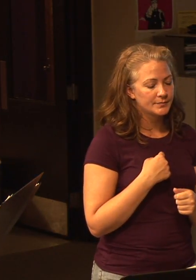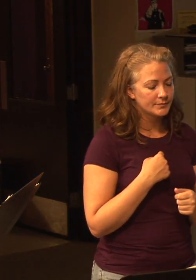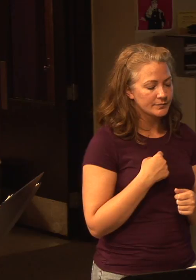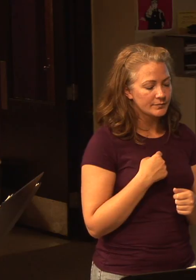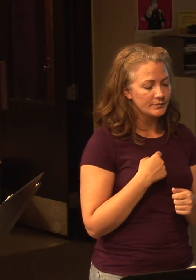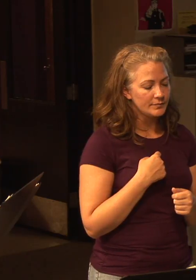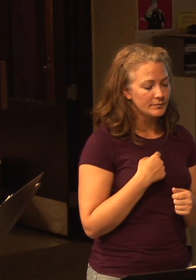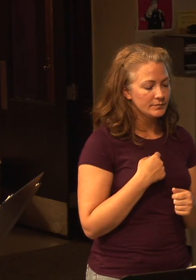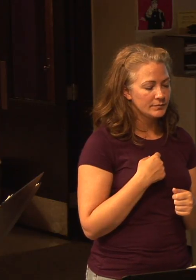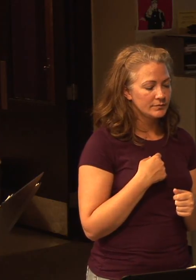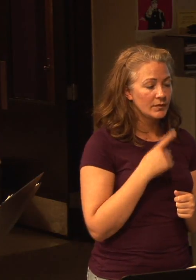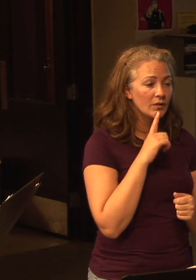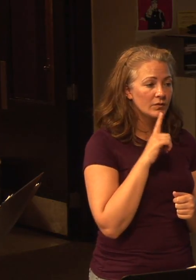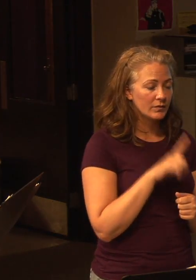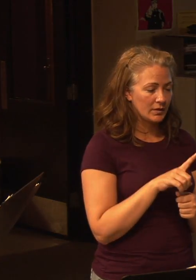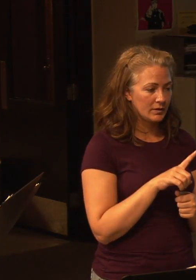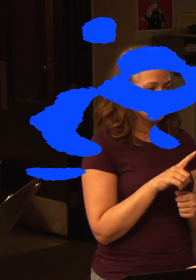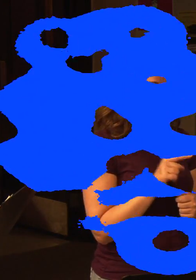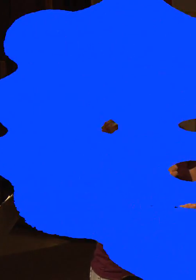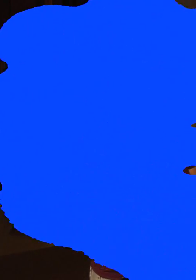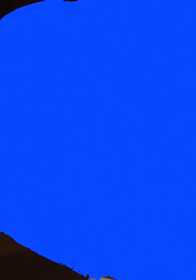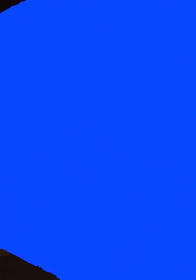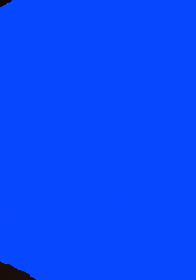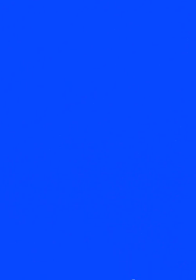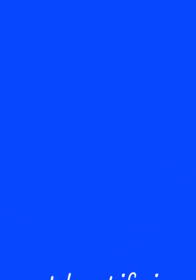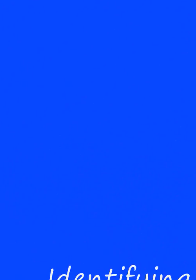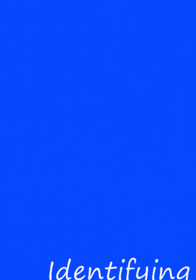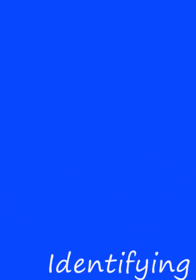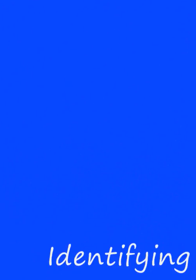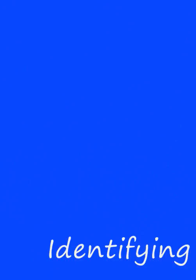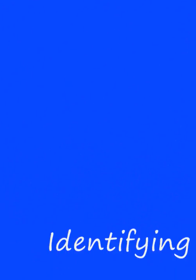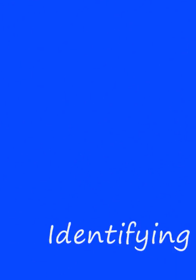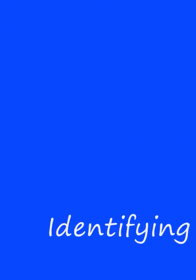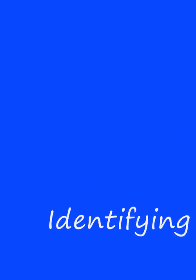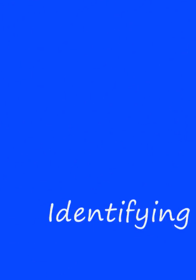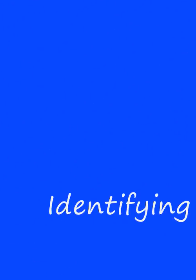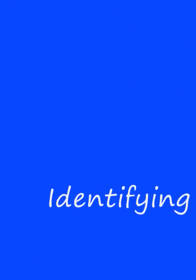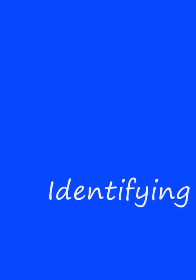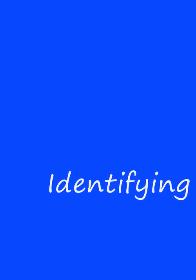it's pretty clear for people outside, That it's not connecting to them. Thank you. Thank